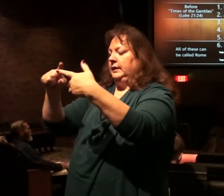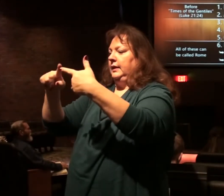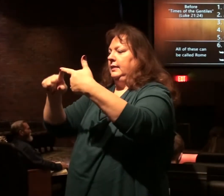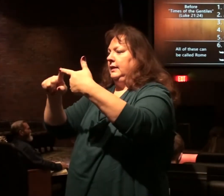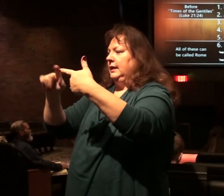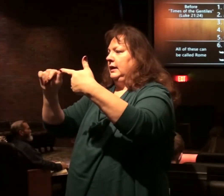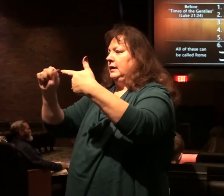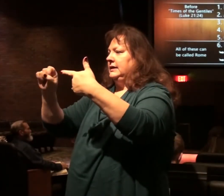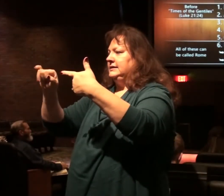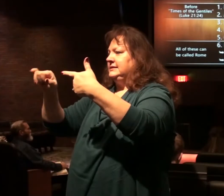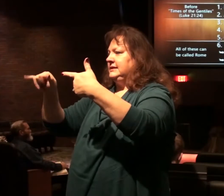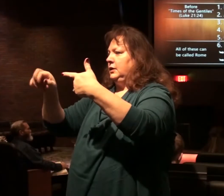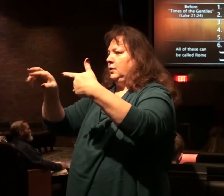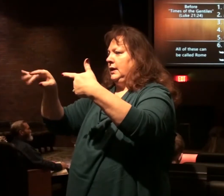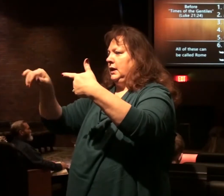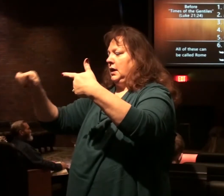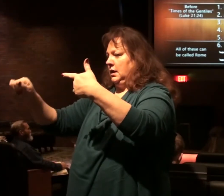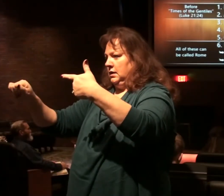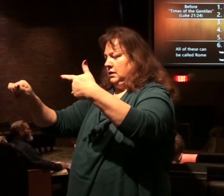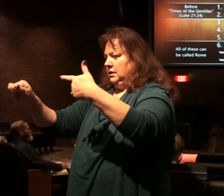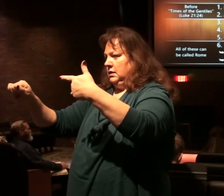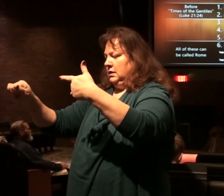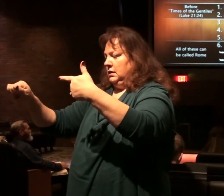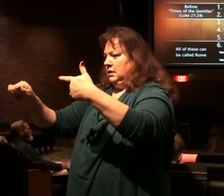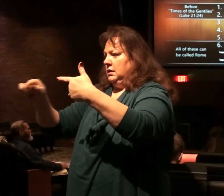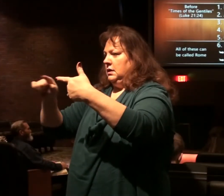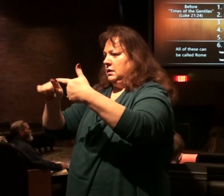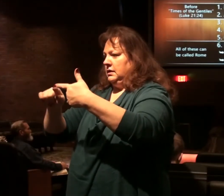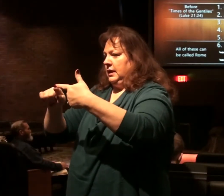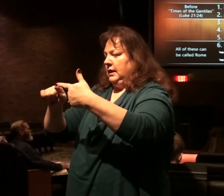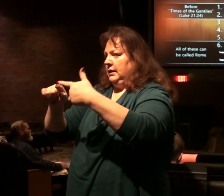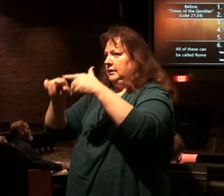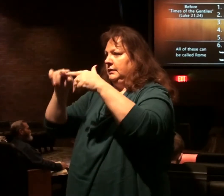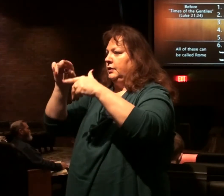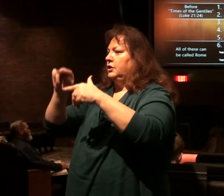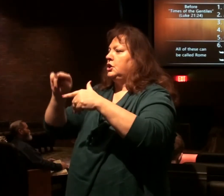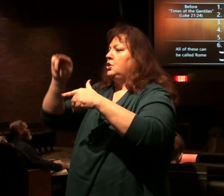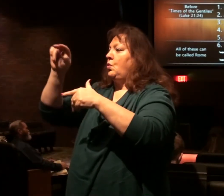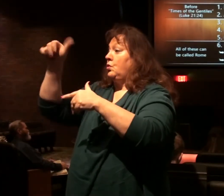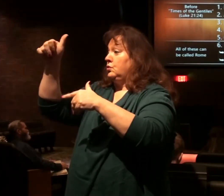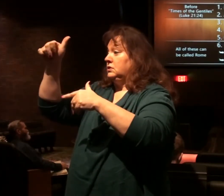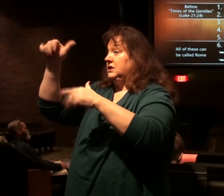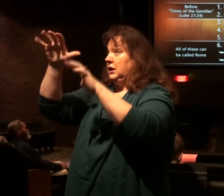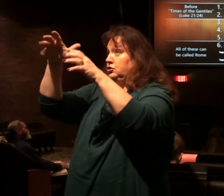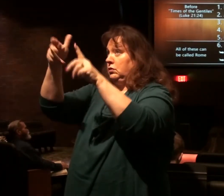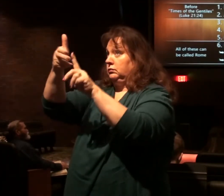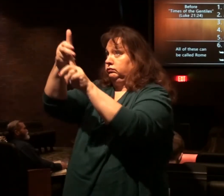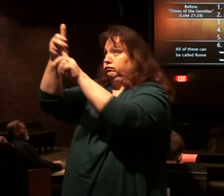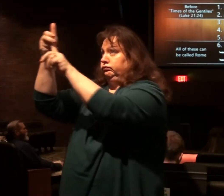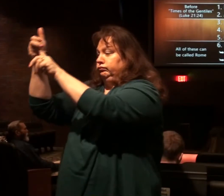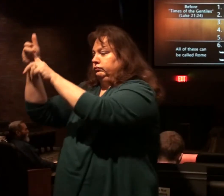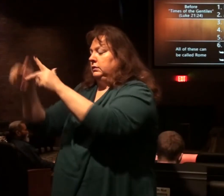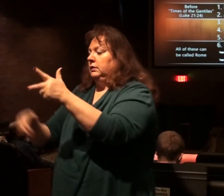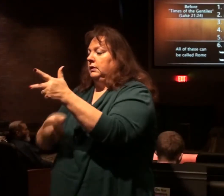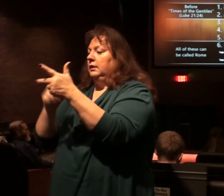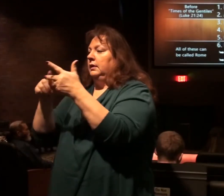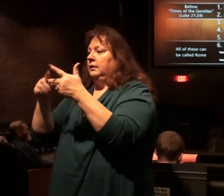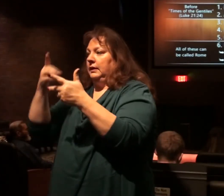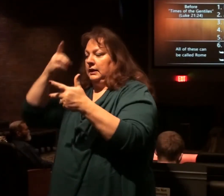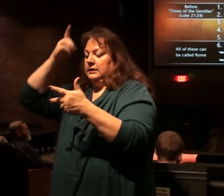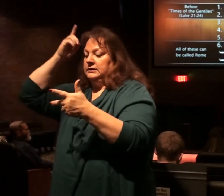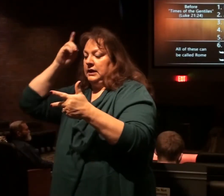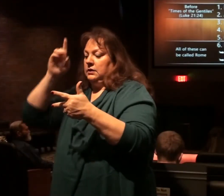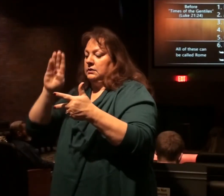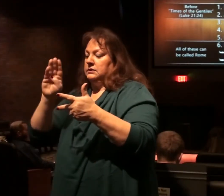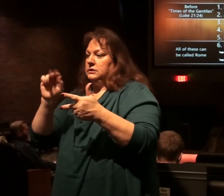Assyria, which conquered the northern ten tribes and carried them into captivity. Then we pick up with where Daniel is.